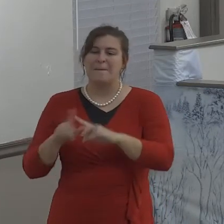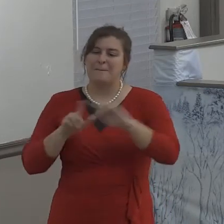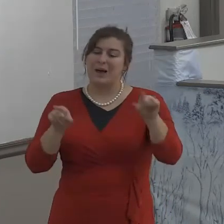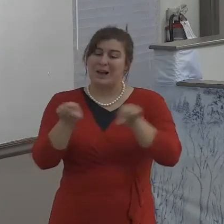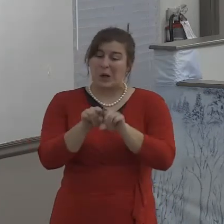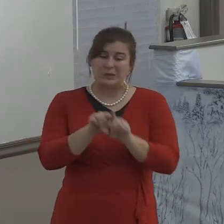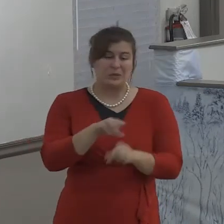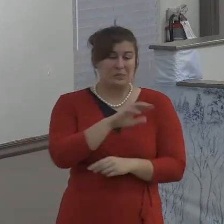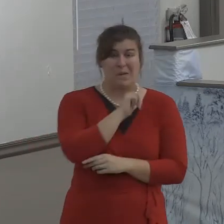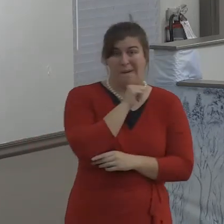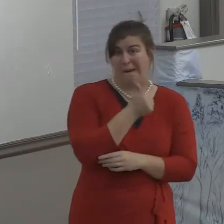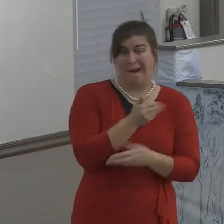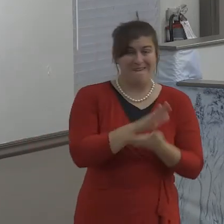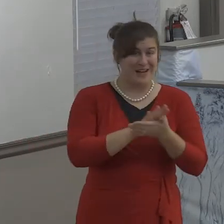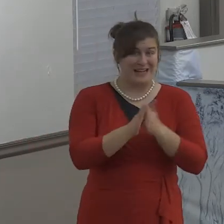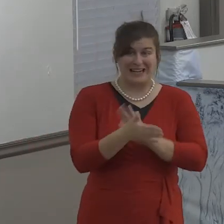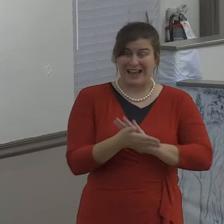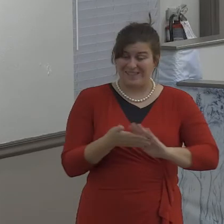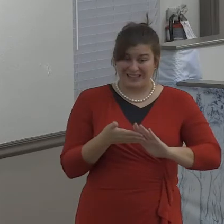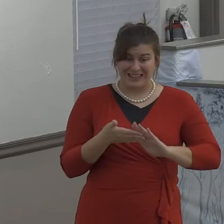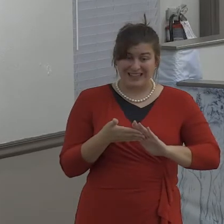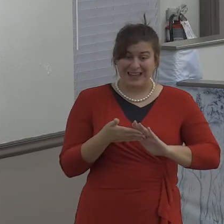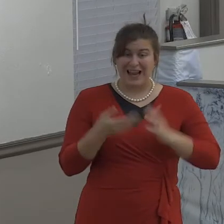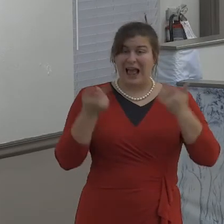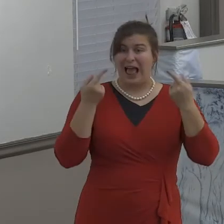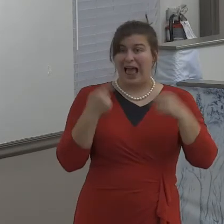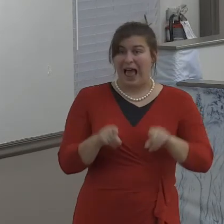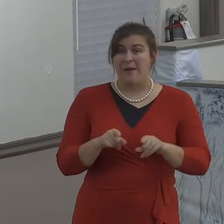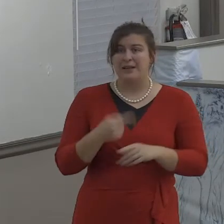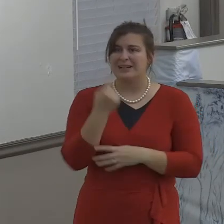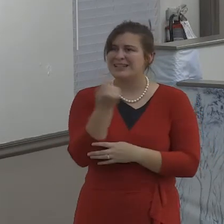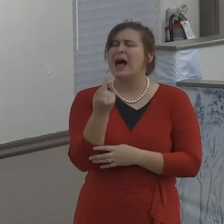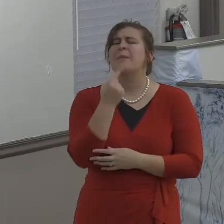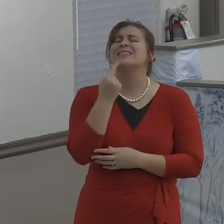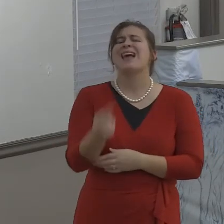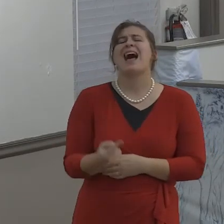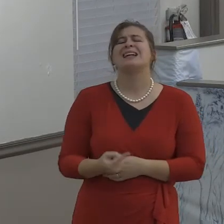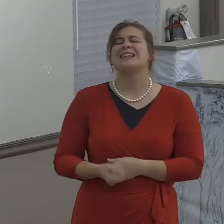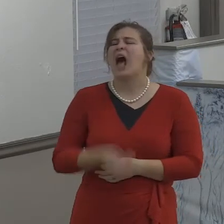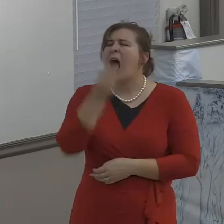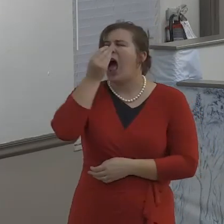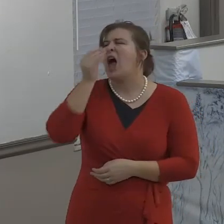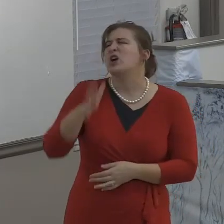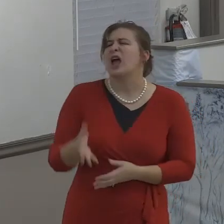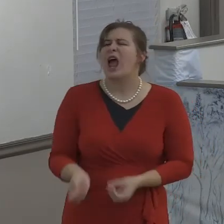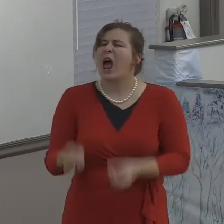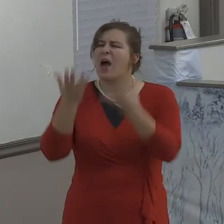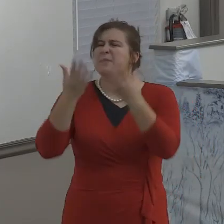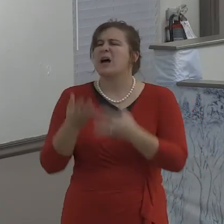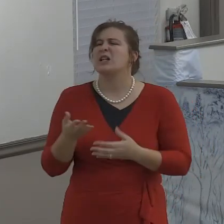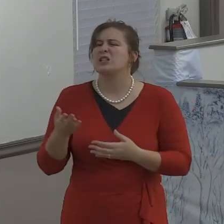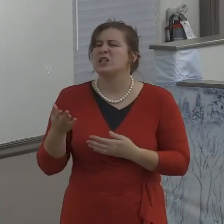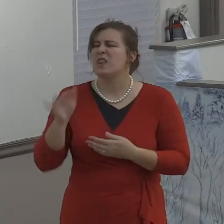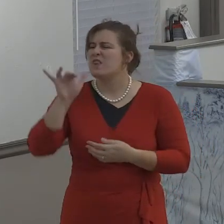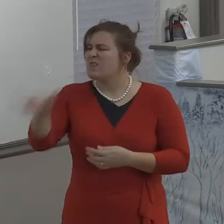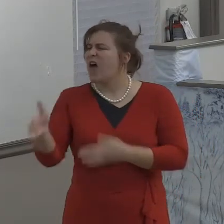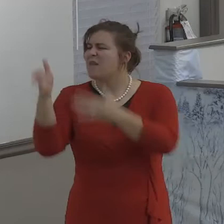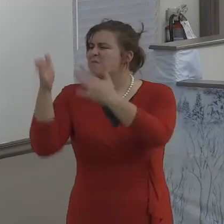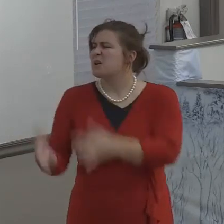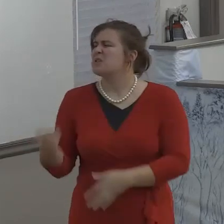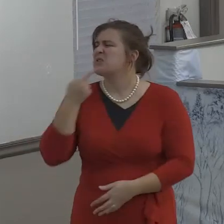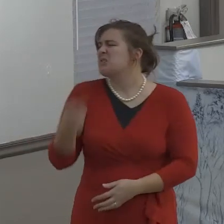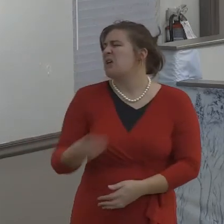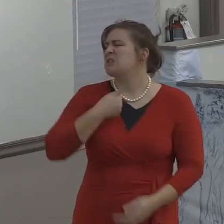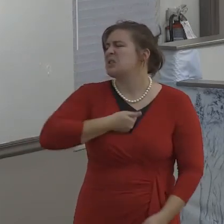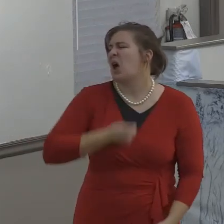in hell before I ever forgive. That person is finished. If that person is even a